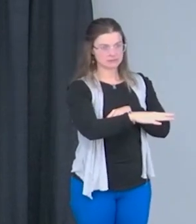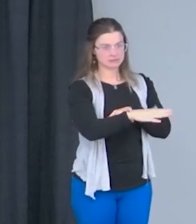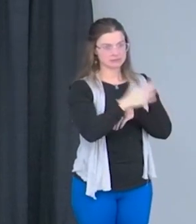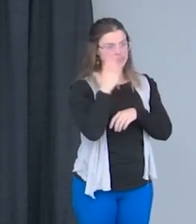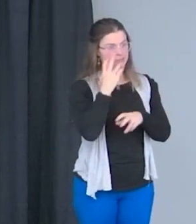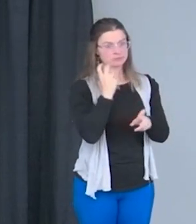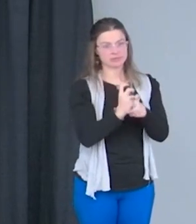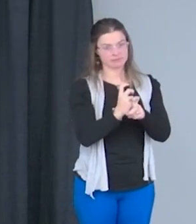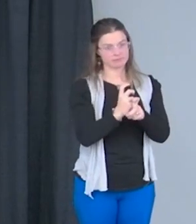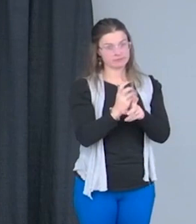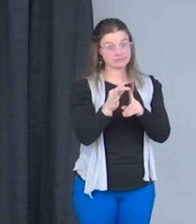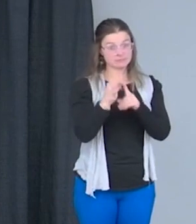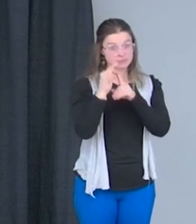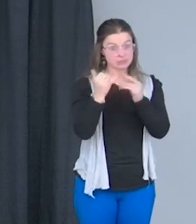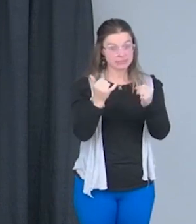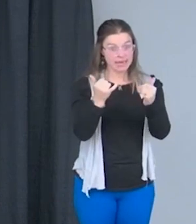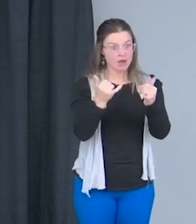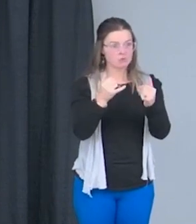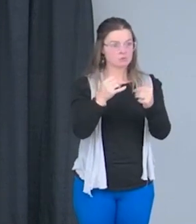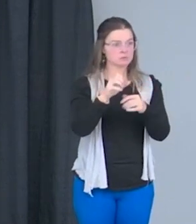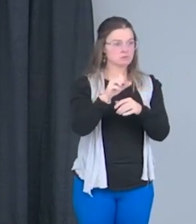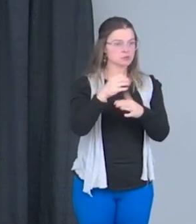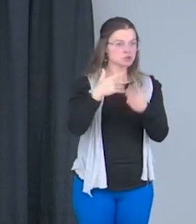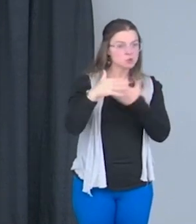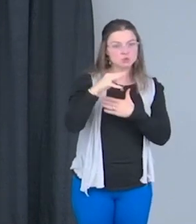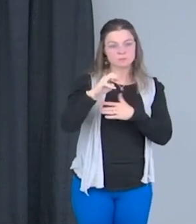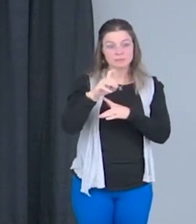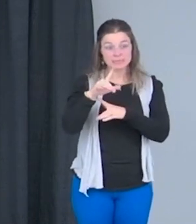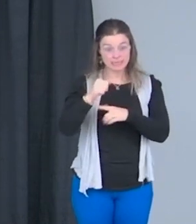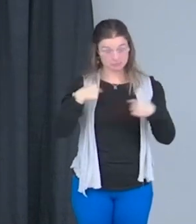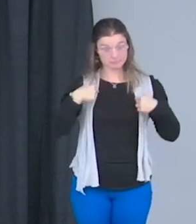especially nowadays. Young people got social media. I'm on it, too.